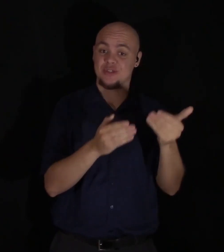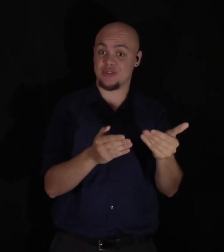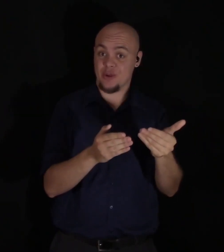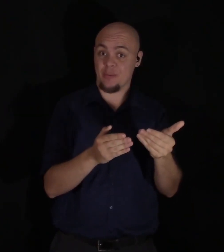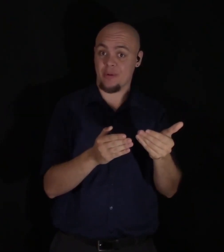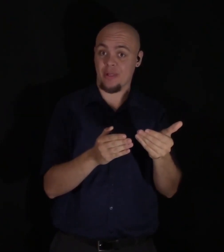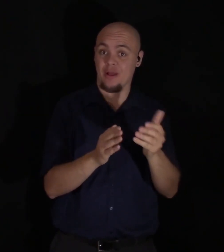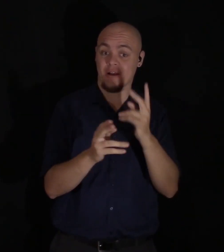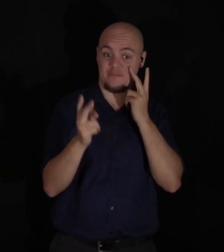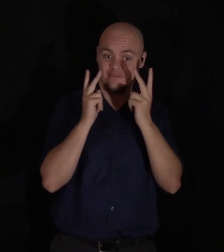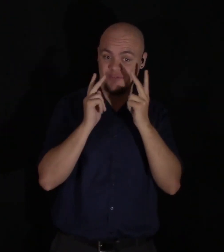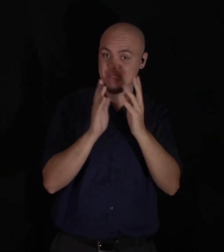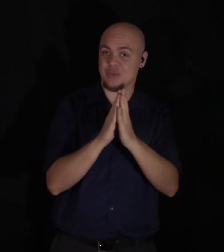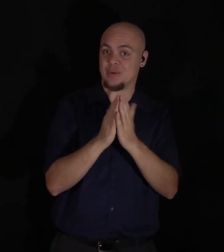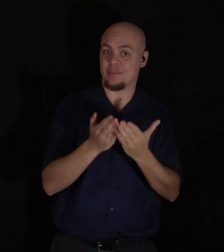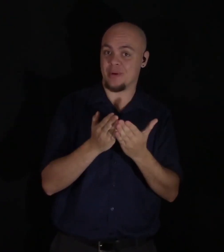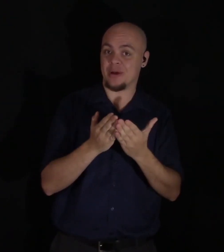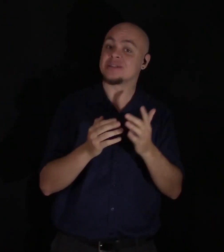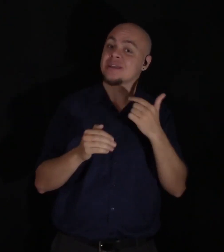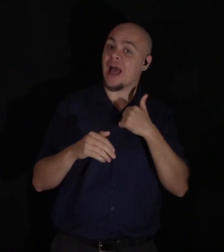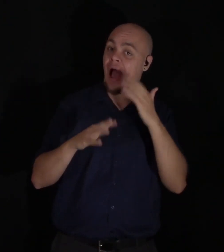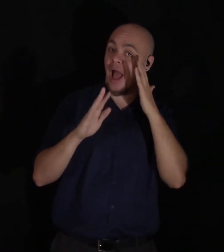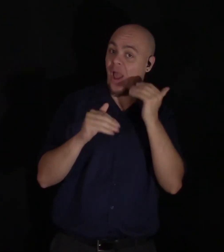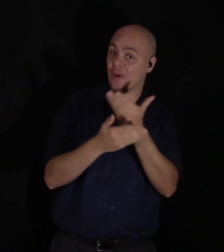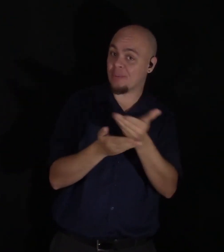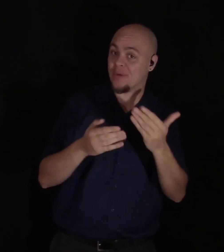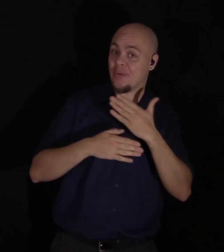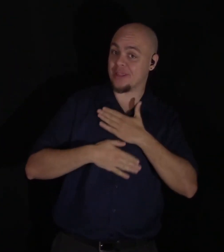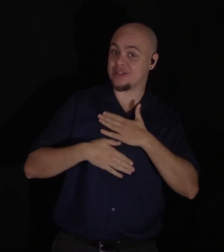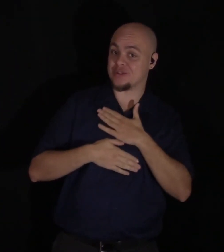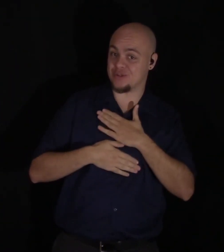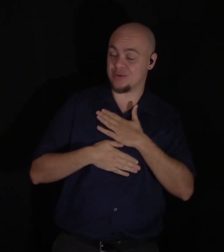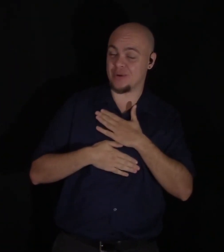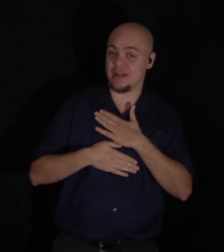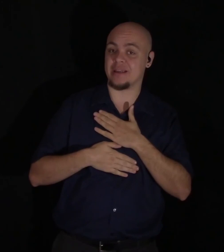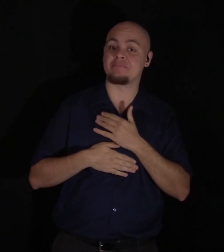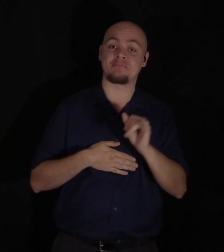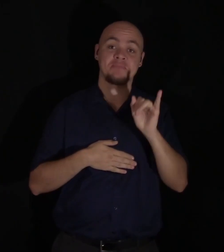I feel like we back darkilight forces, and it's time to speak about God.